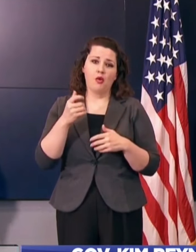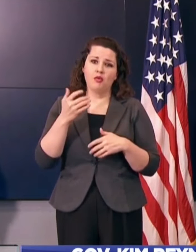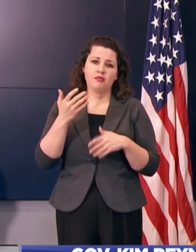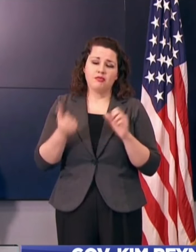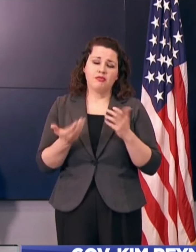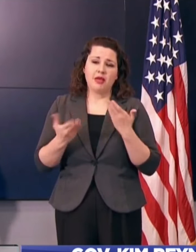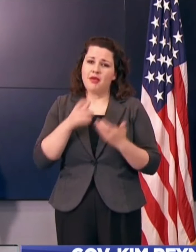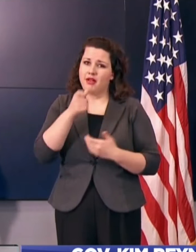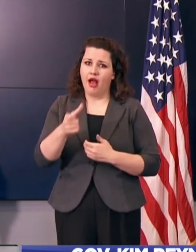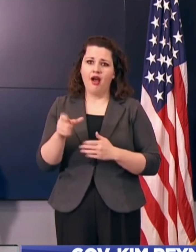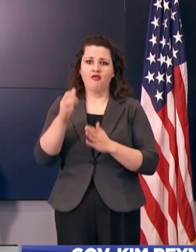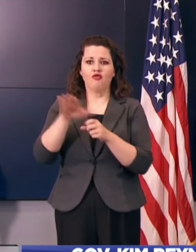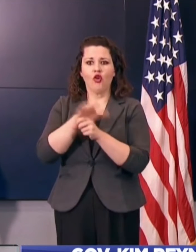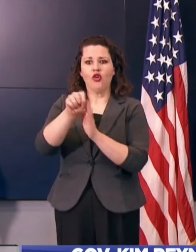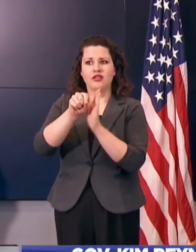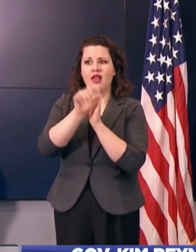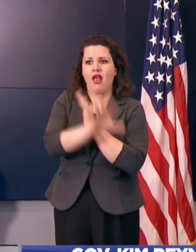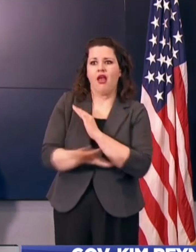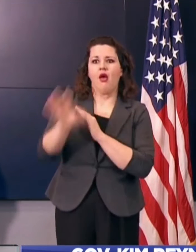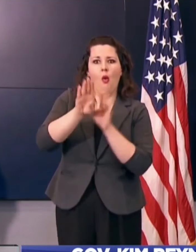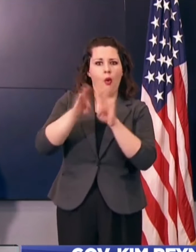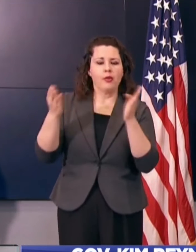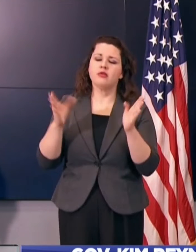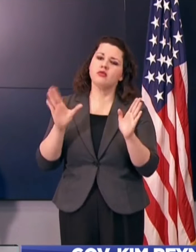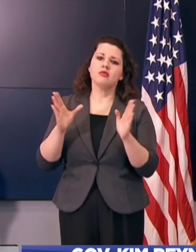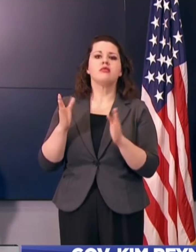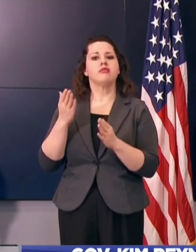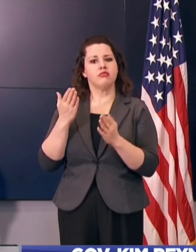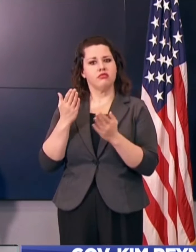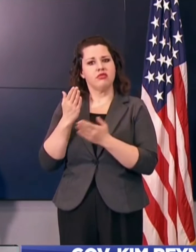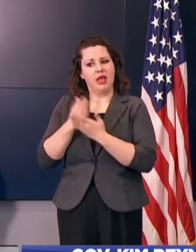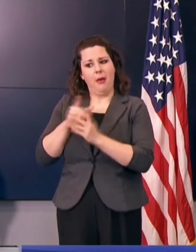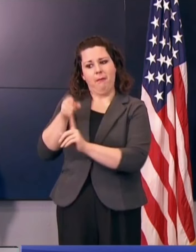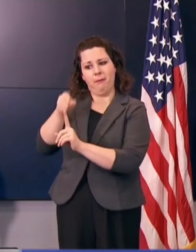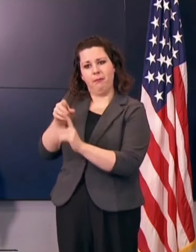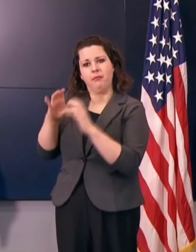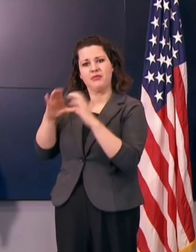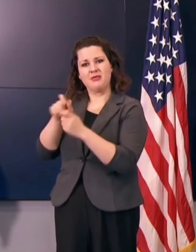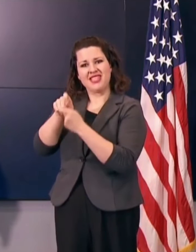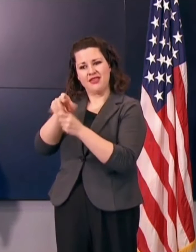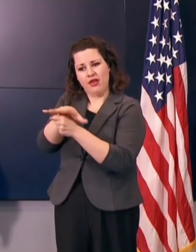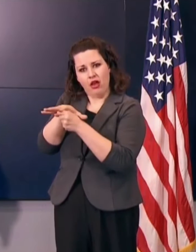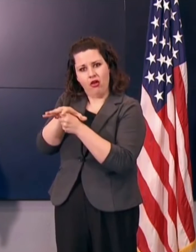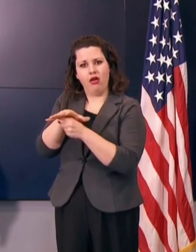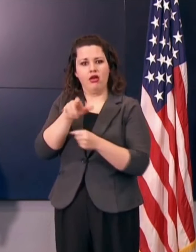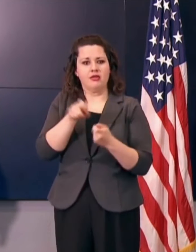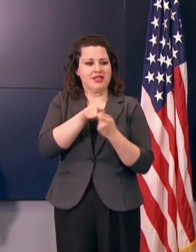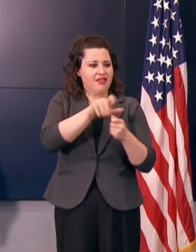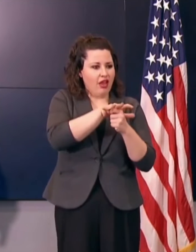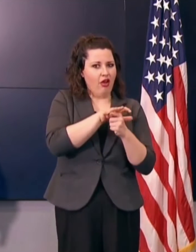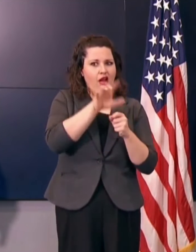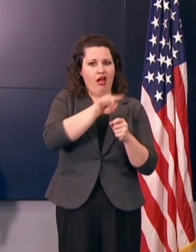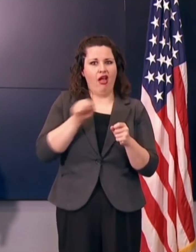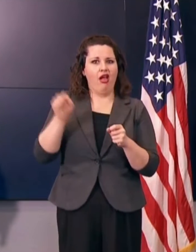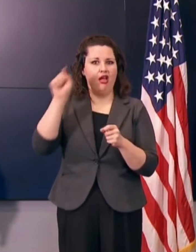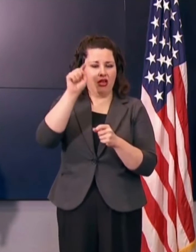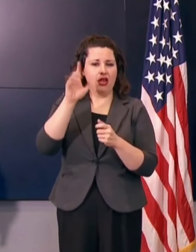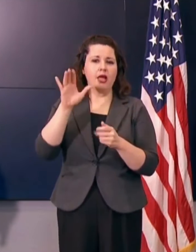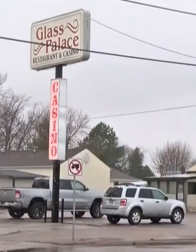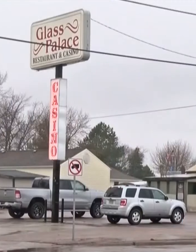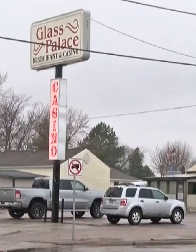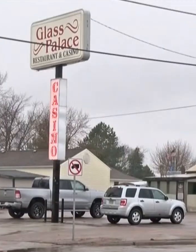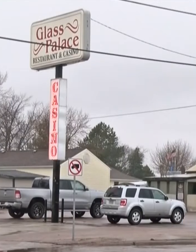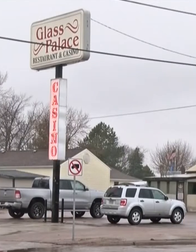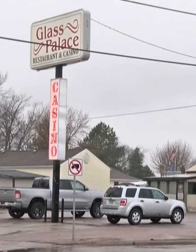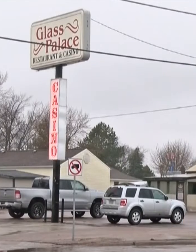of these areas that we're going to be opening up. They will be somewhat targeted and we'll give you more information on that on Monday.